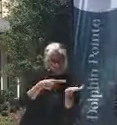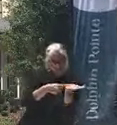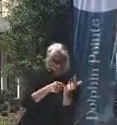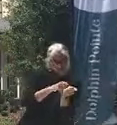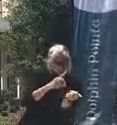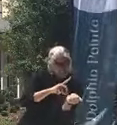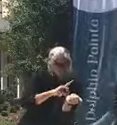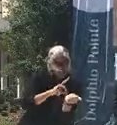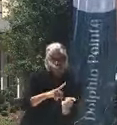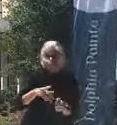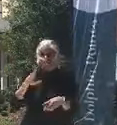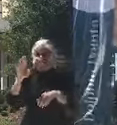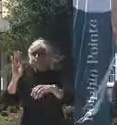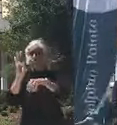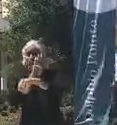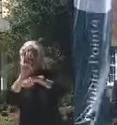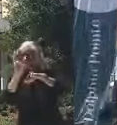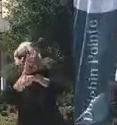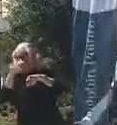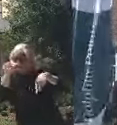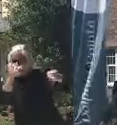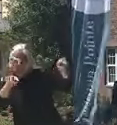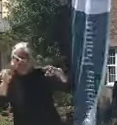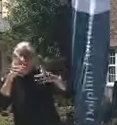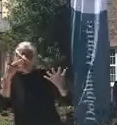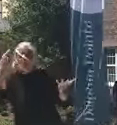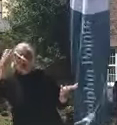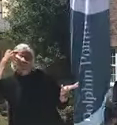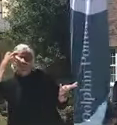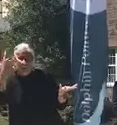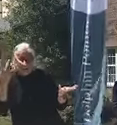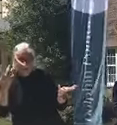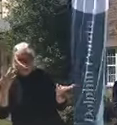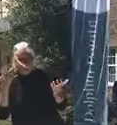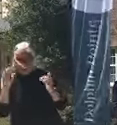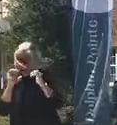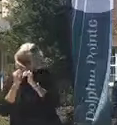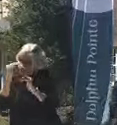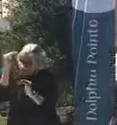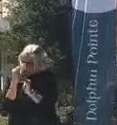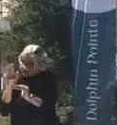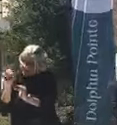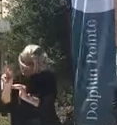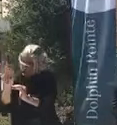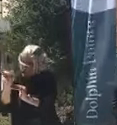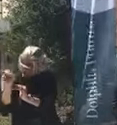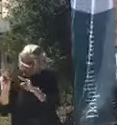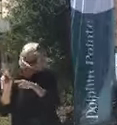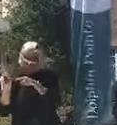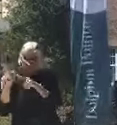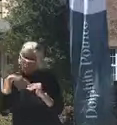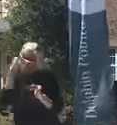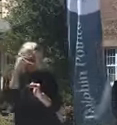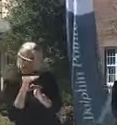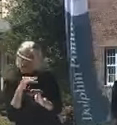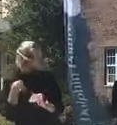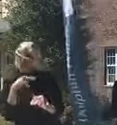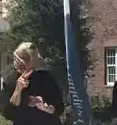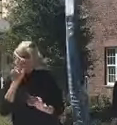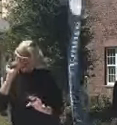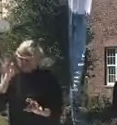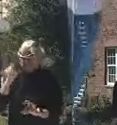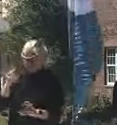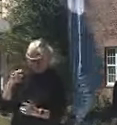industry. We need to figure out what would make sense to reduce risk. But my view is, is if you have something where there's interaction,